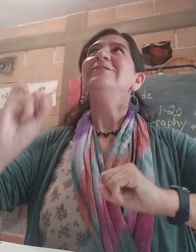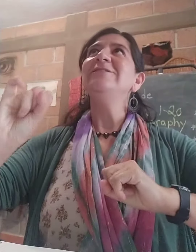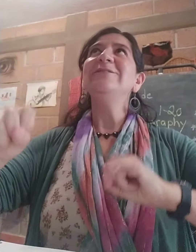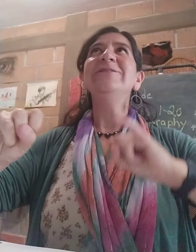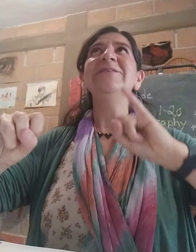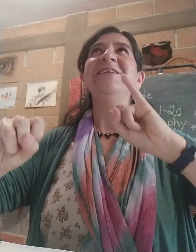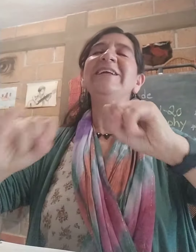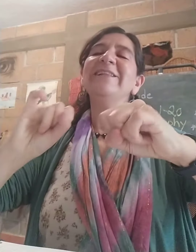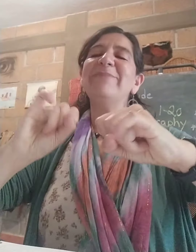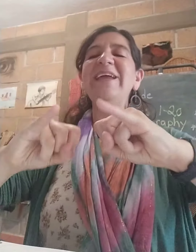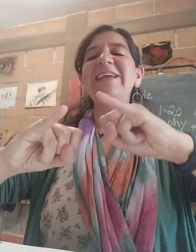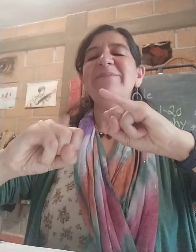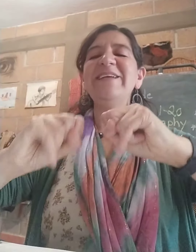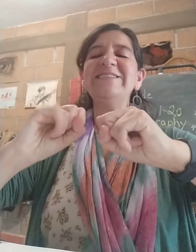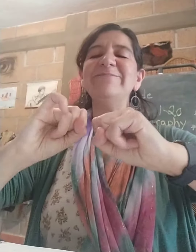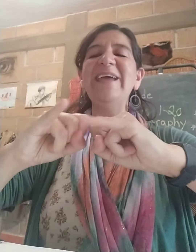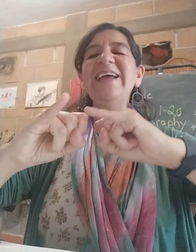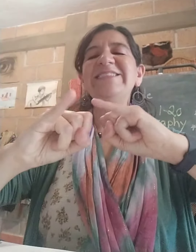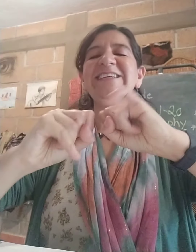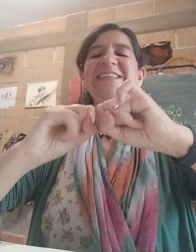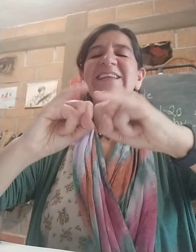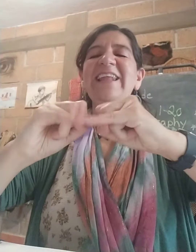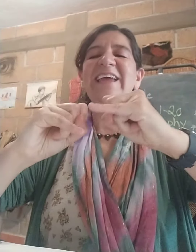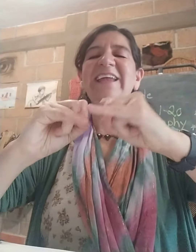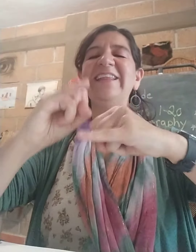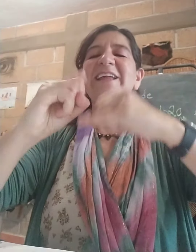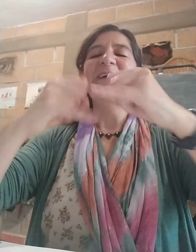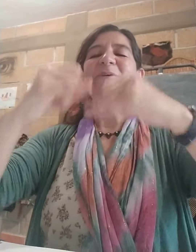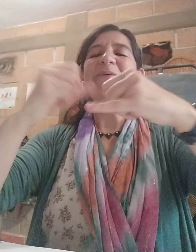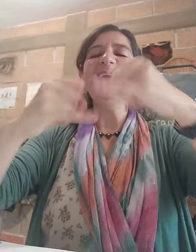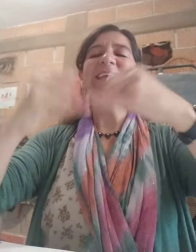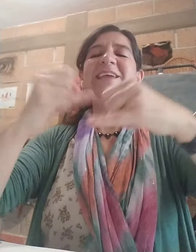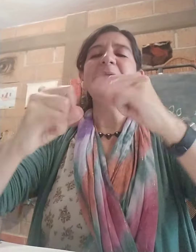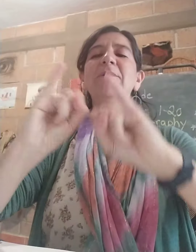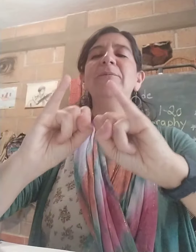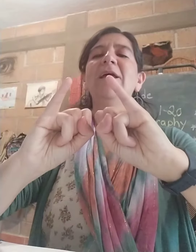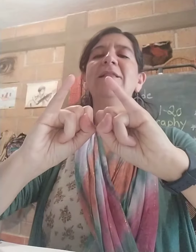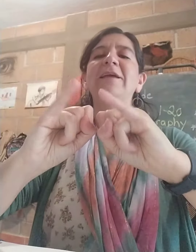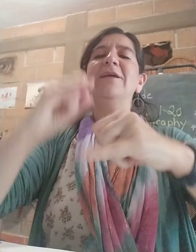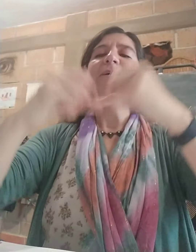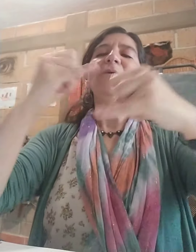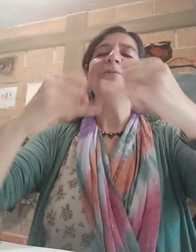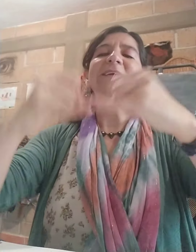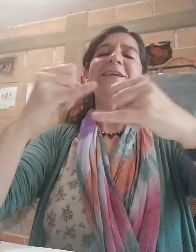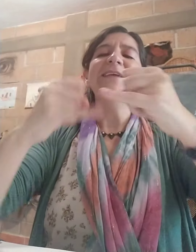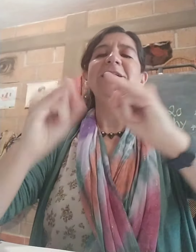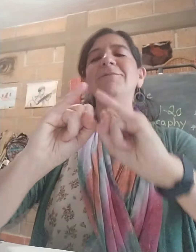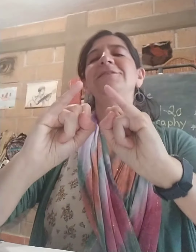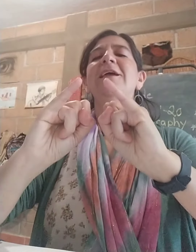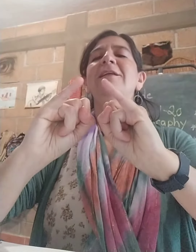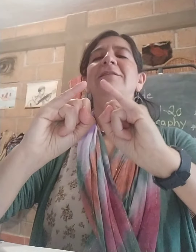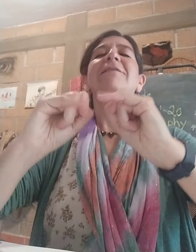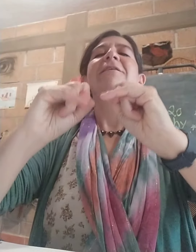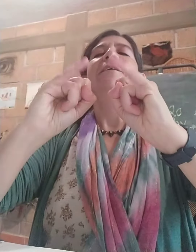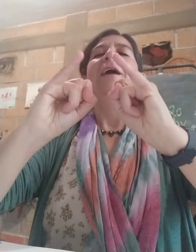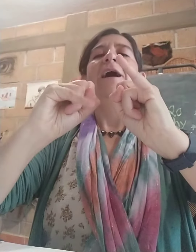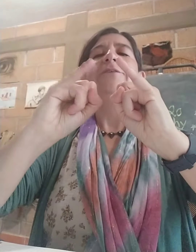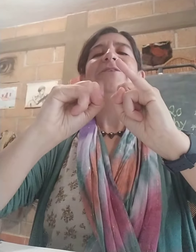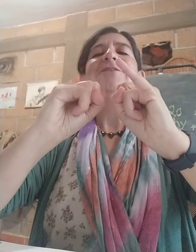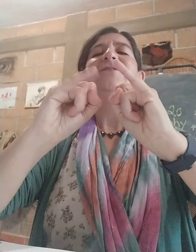Two little babies met in a lane. Whee! More politely. Whee! Once again. How do you